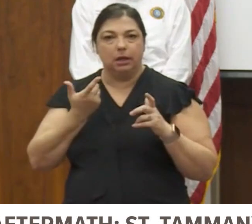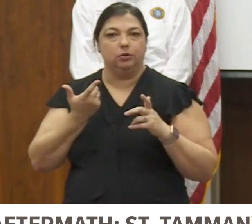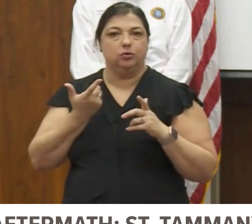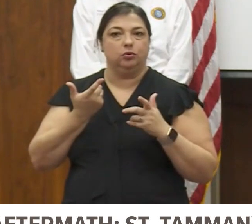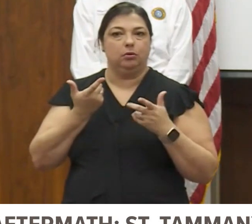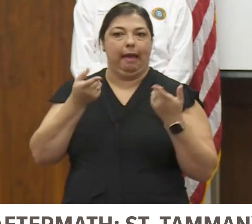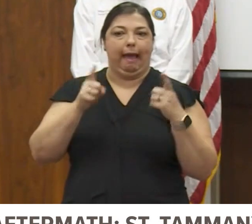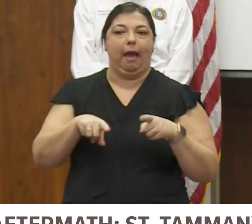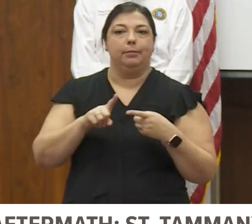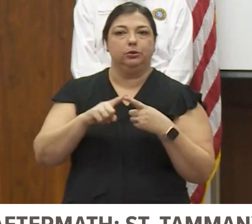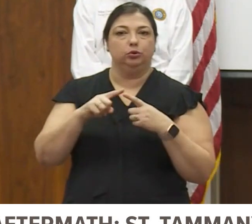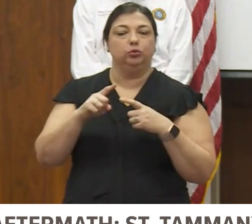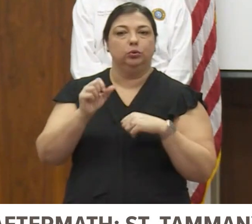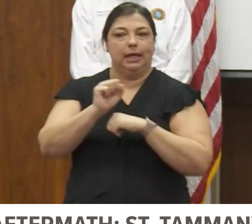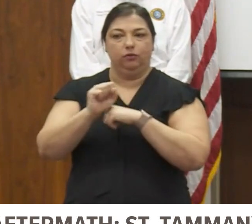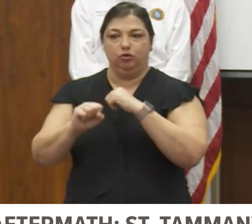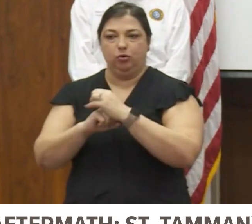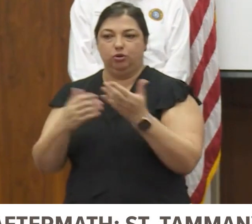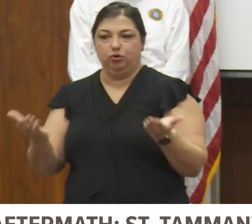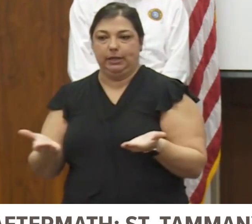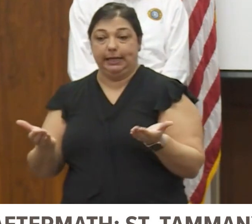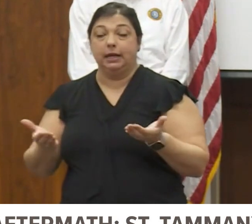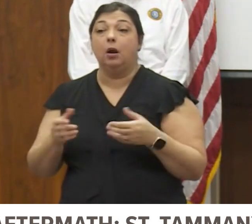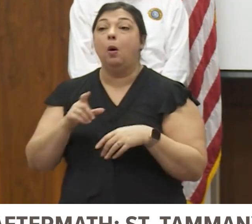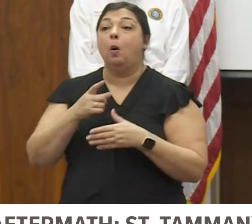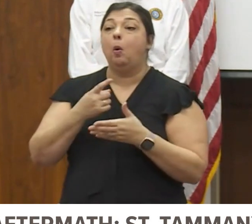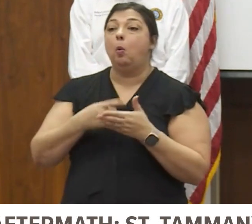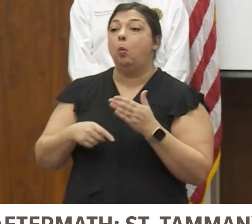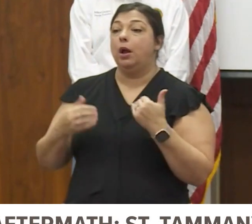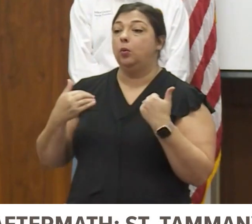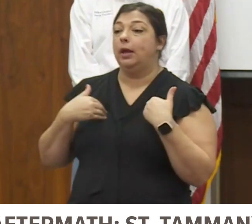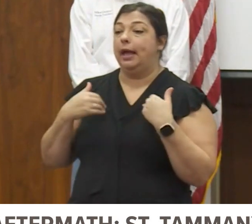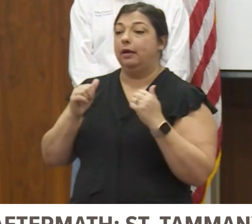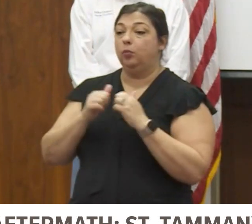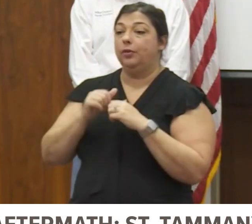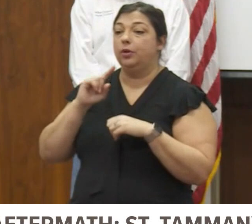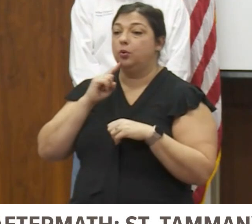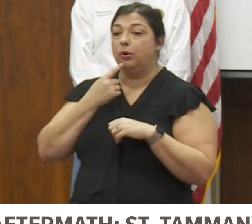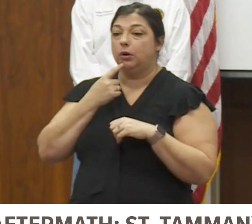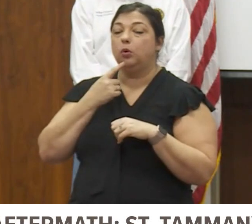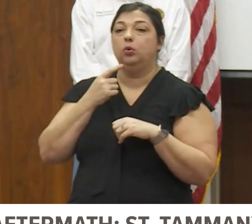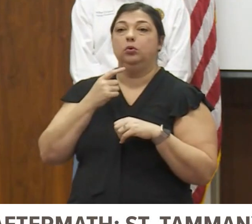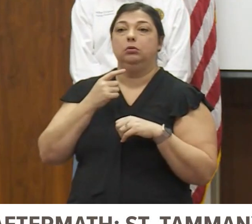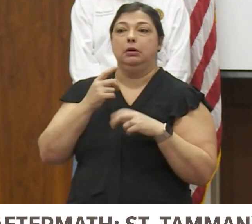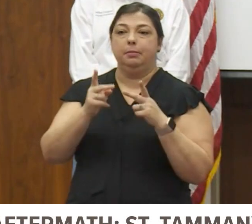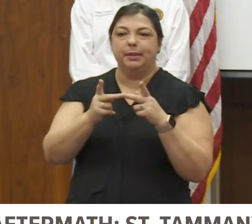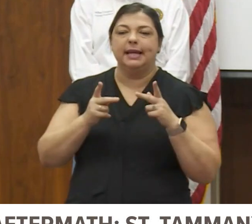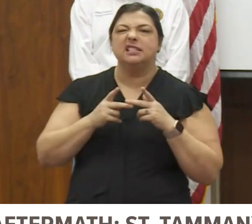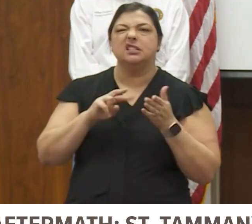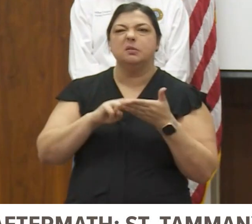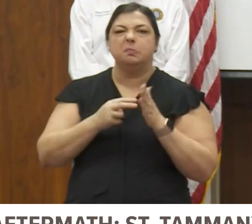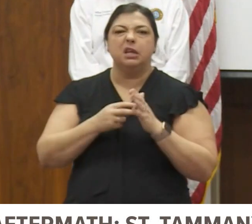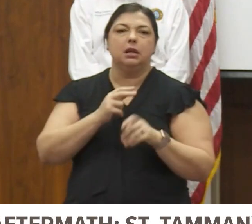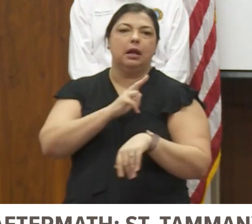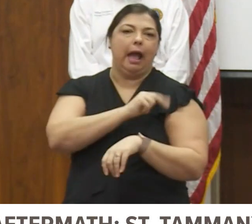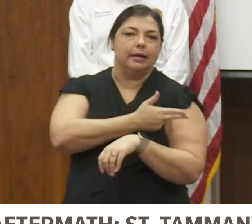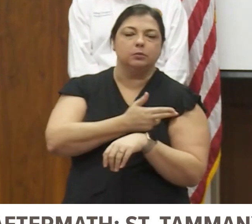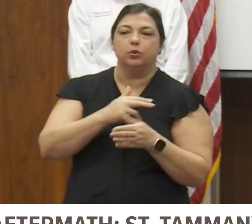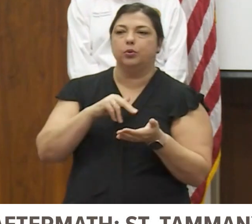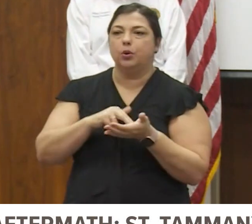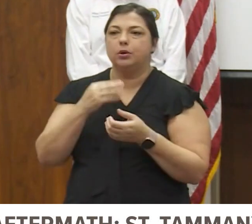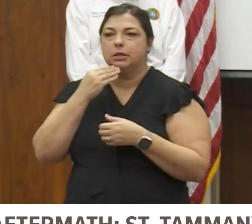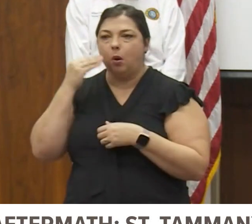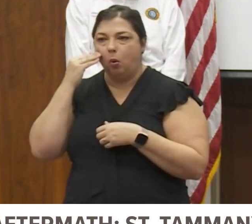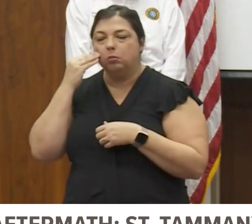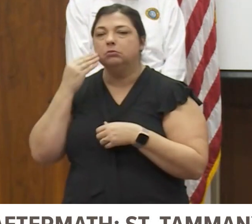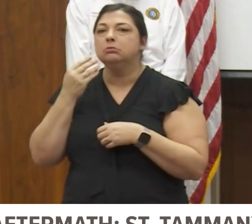the infrastructure here in our parish. The only thing that we have with those critical facilities, like your hospitals, your nurse home, is the fact that some